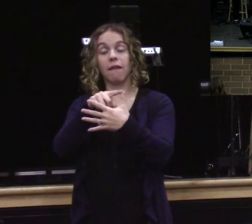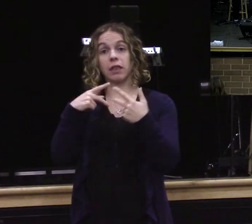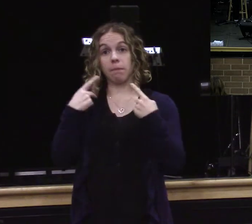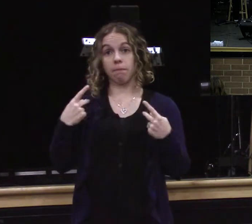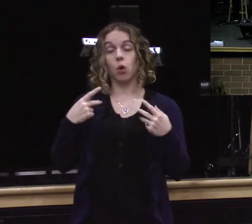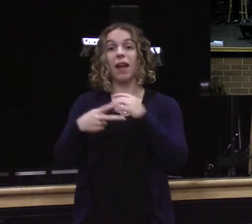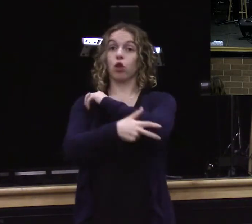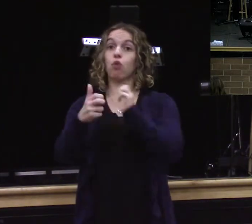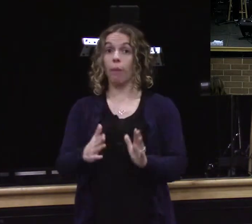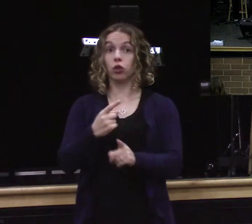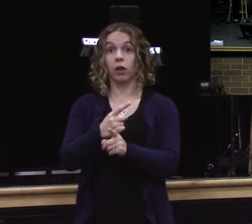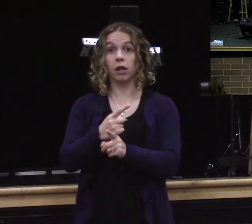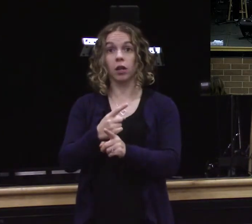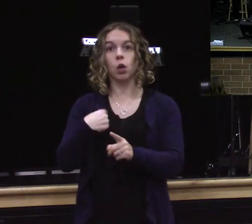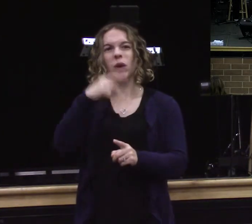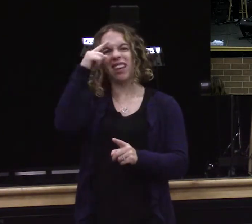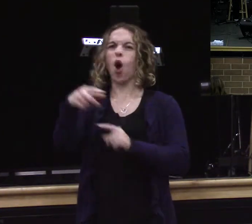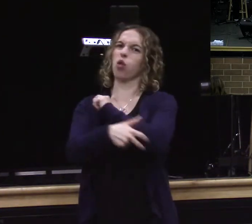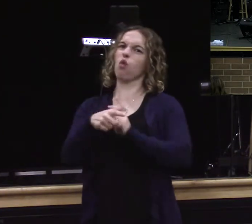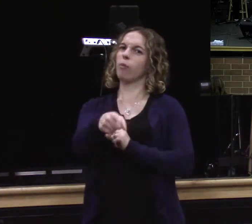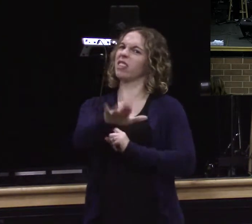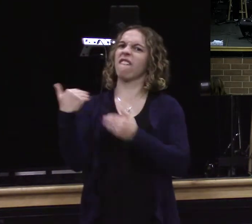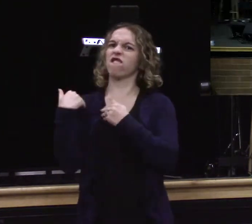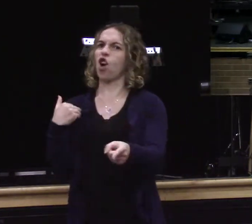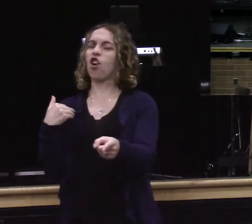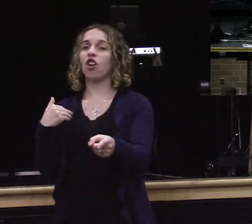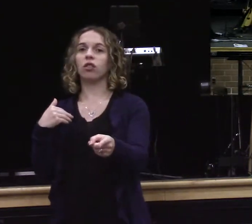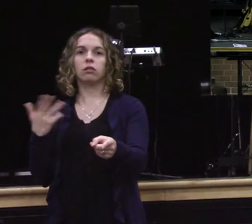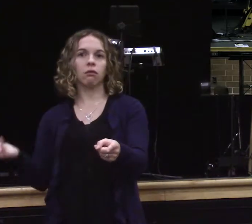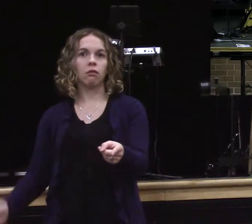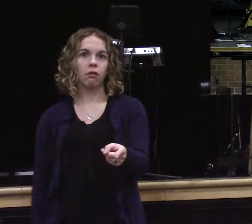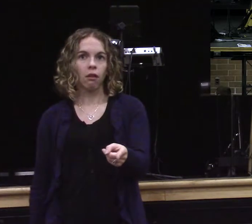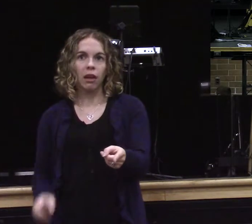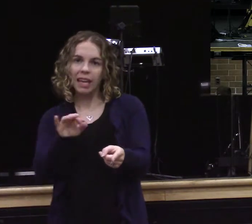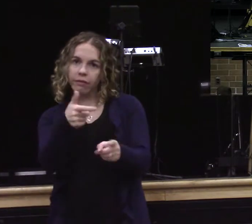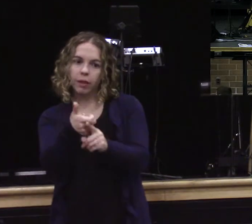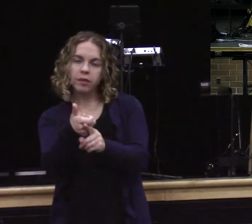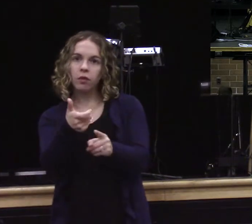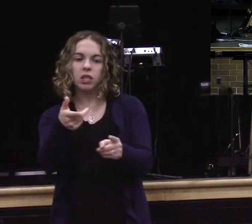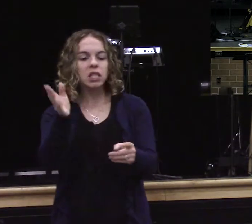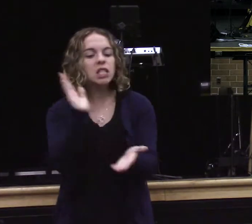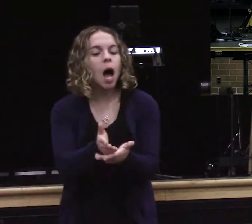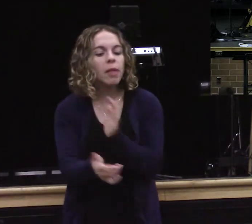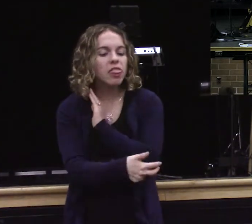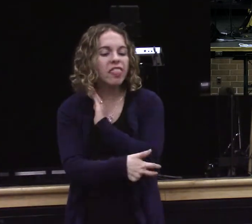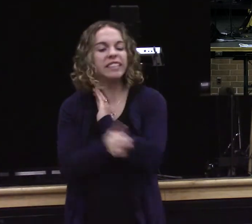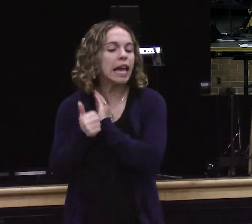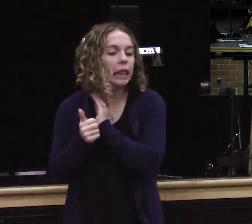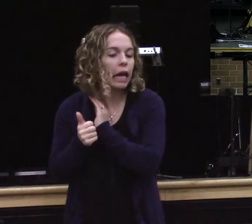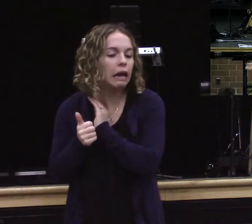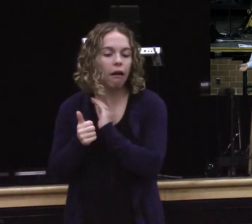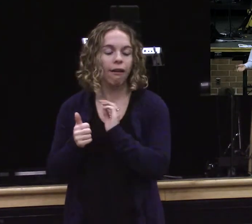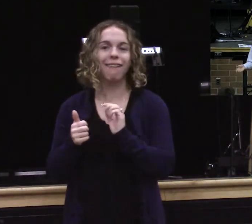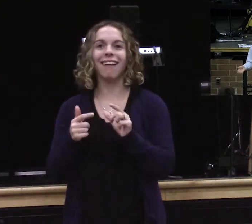robbers see we think that the problems are the robbers if we could just stop the robbers from robbering then there